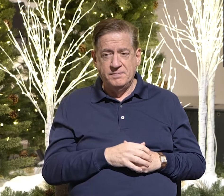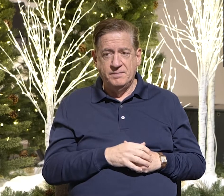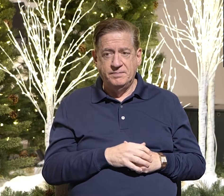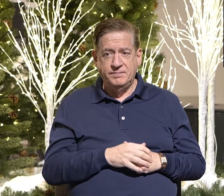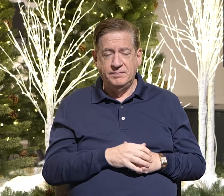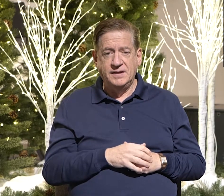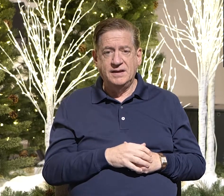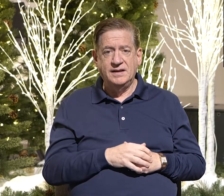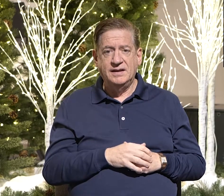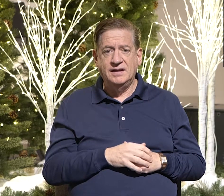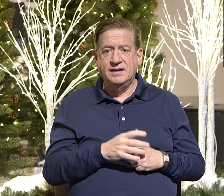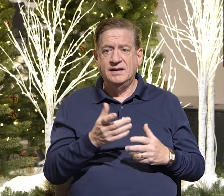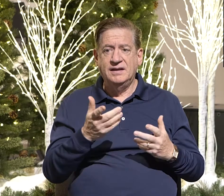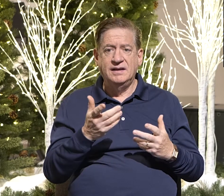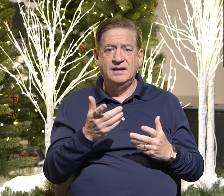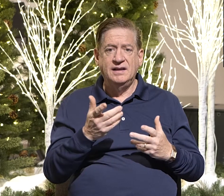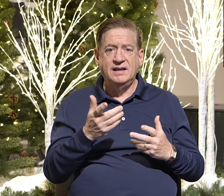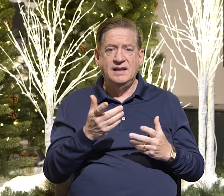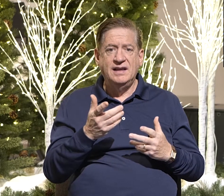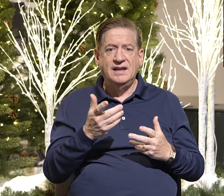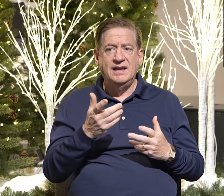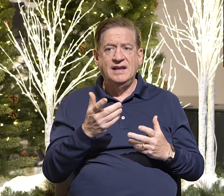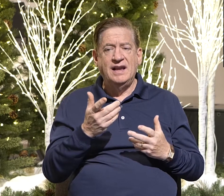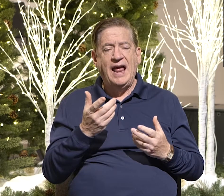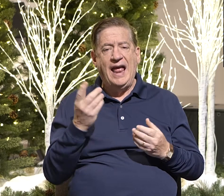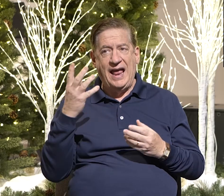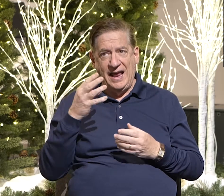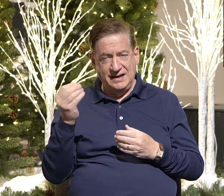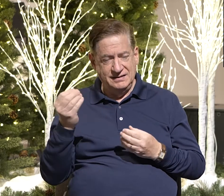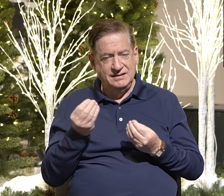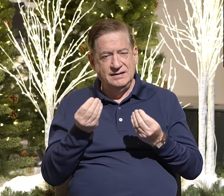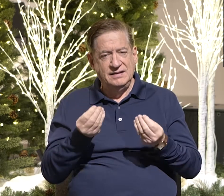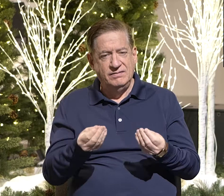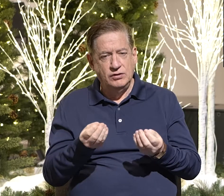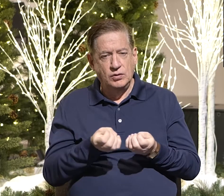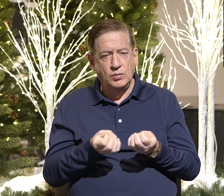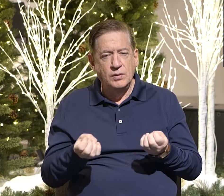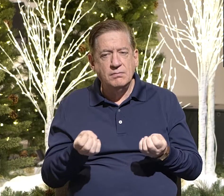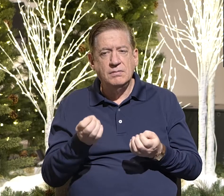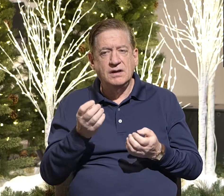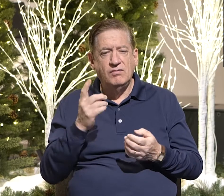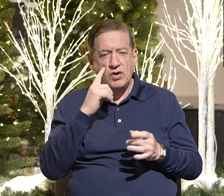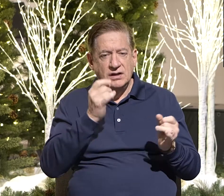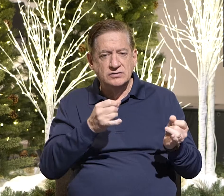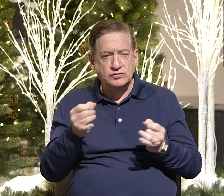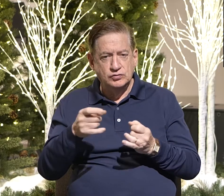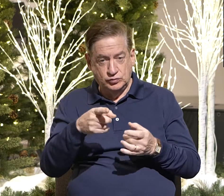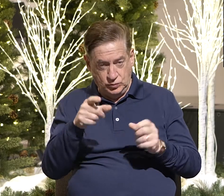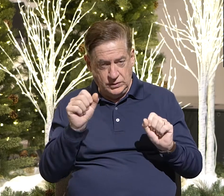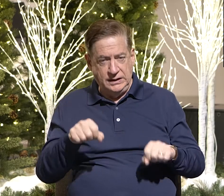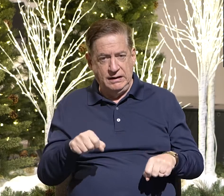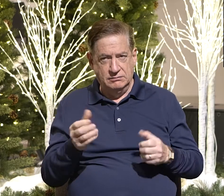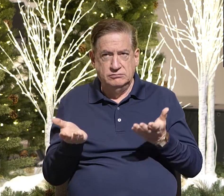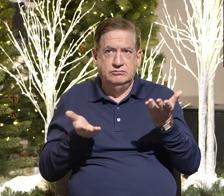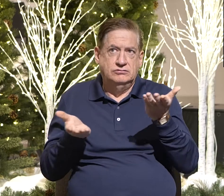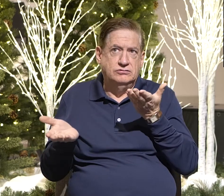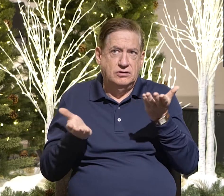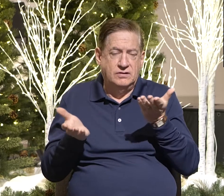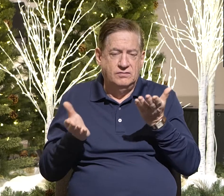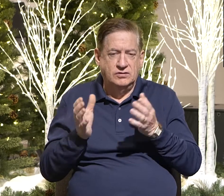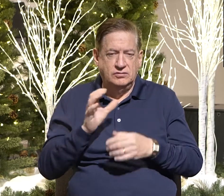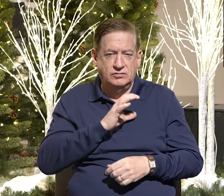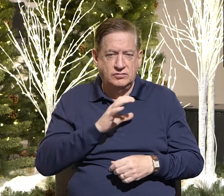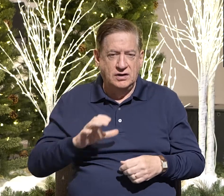And the last of these is it equips individuals for service to Christ. Ephesians 2, 8